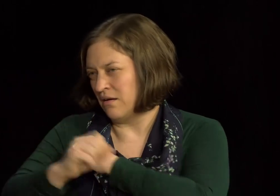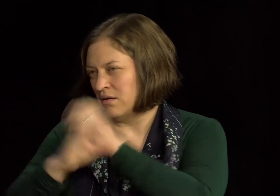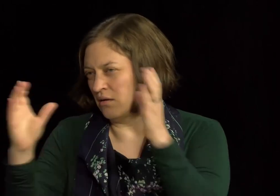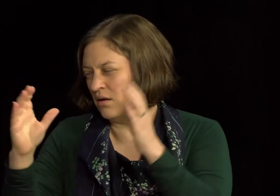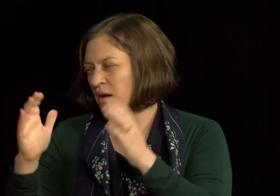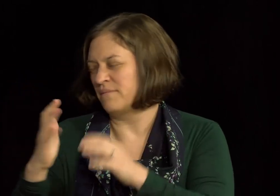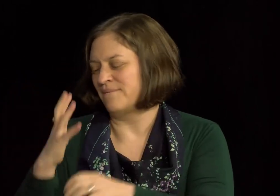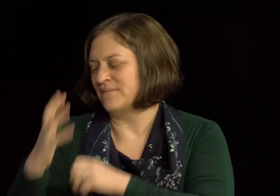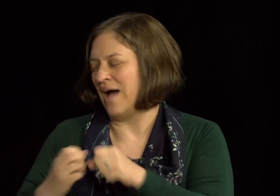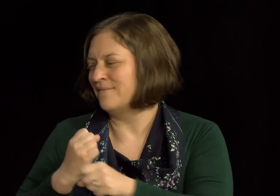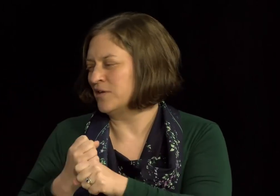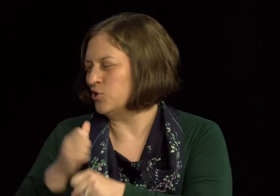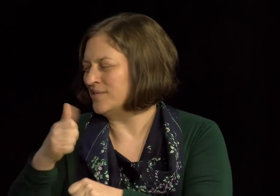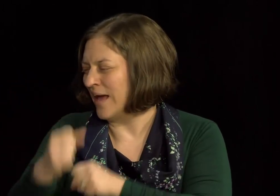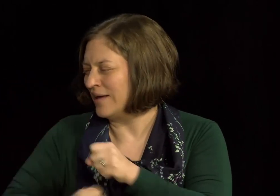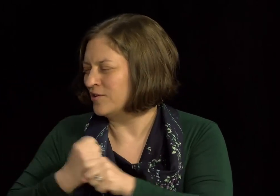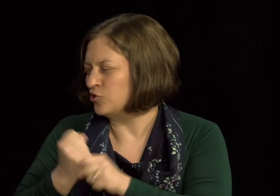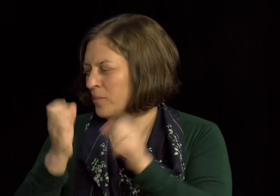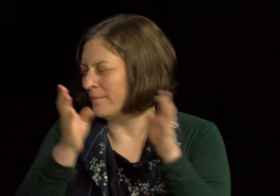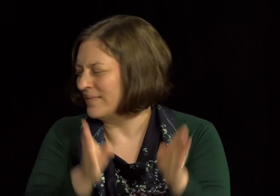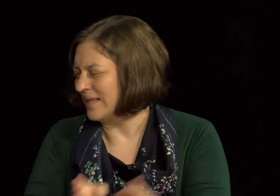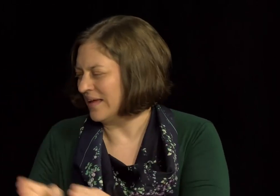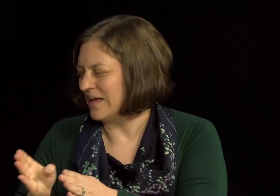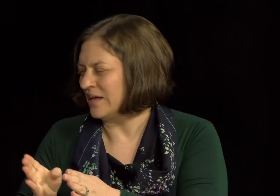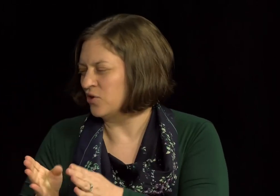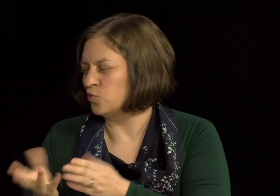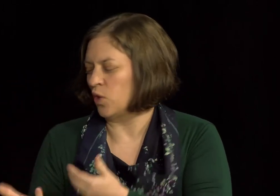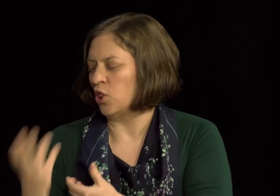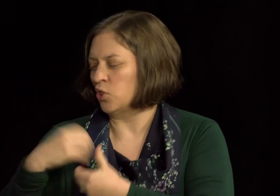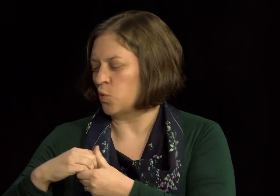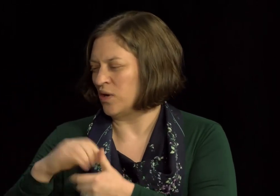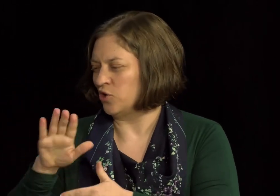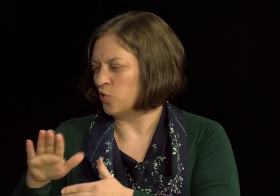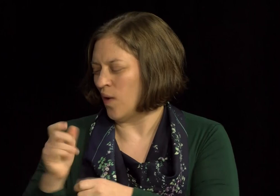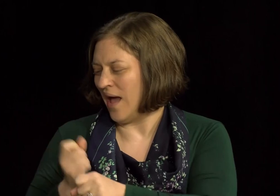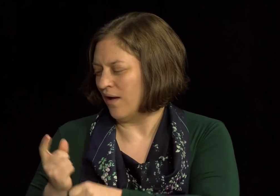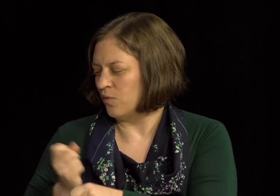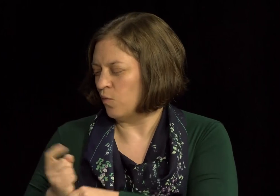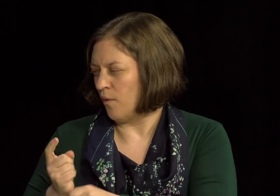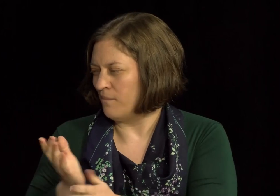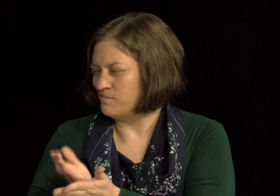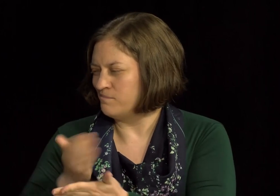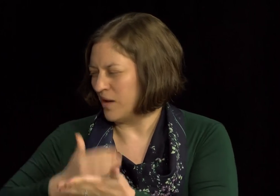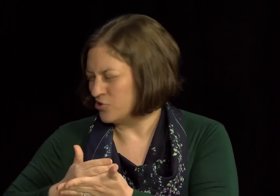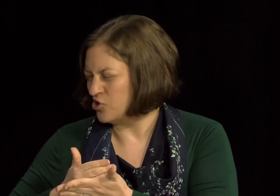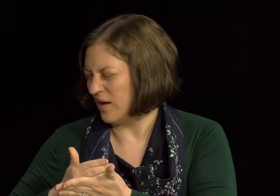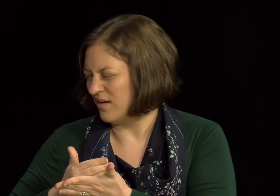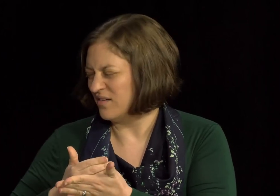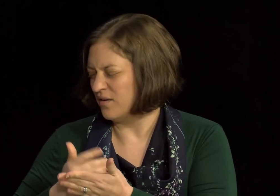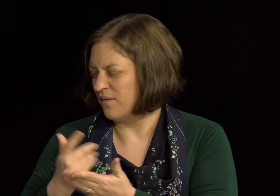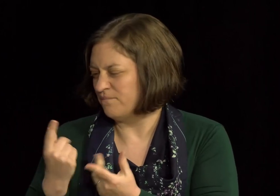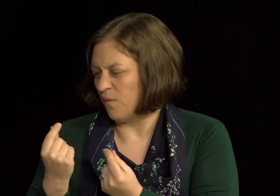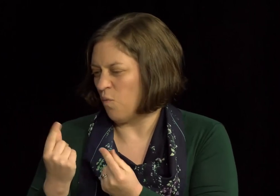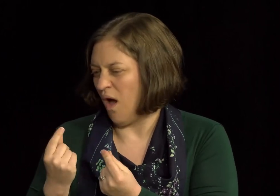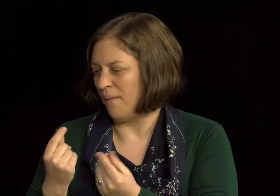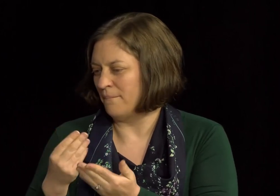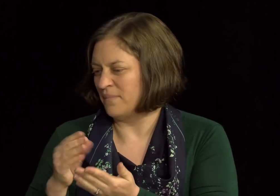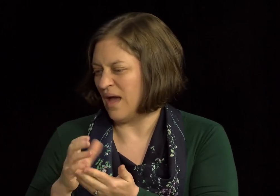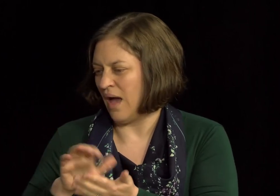make sure that you're doing some planning about that, maybe in your five- to ten-year budgeting plan, to think about how much money are we going to put aside